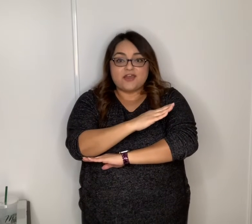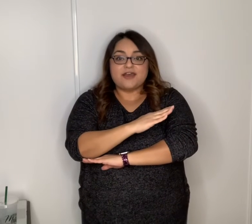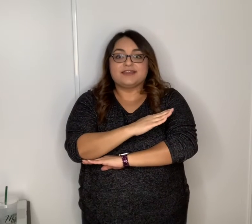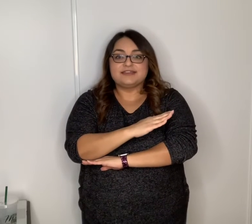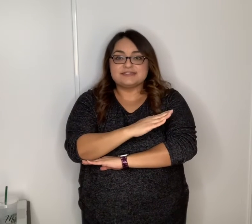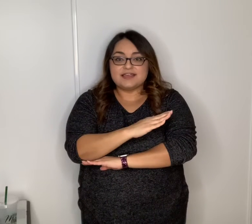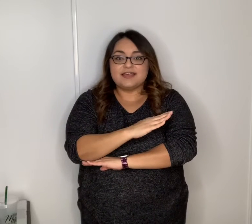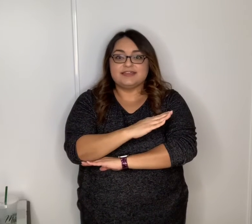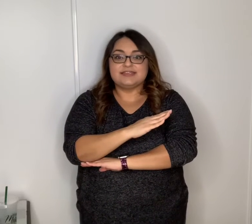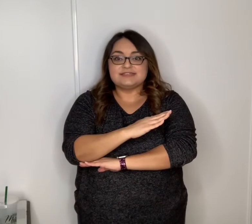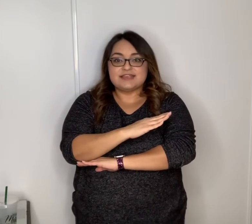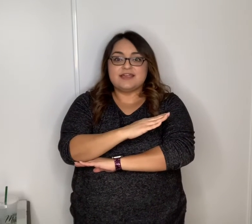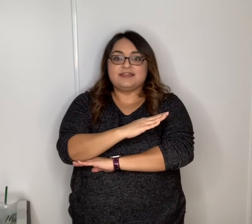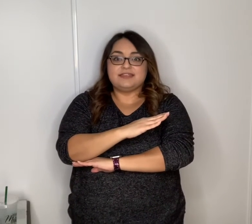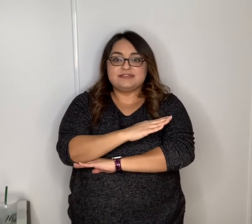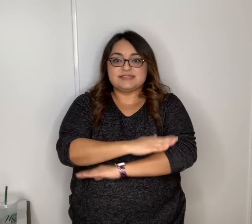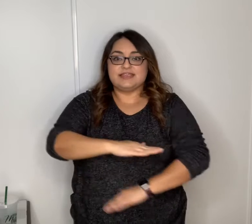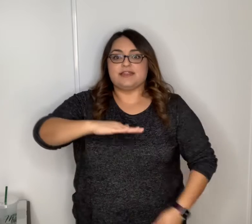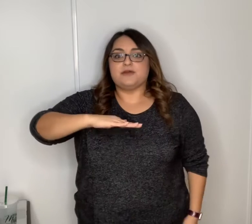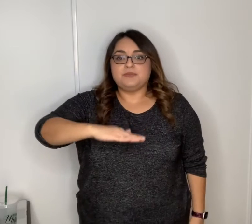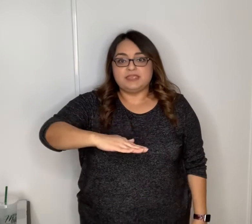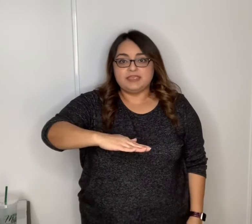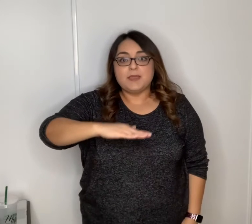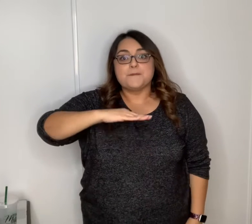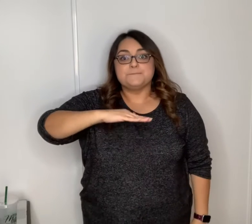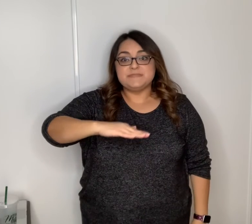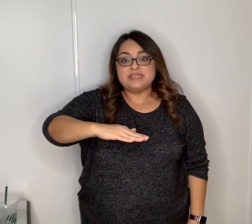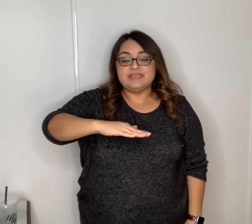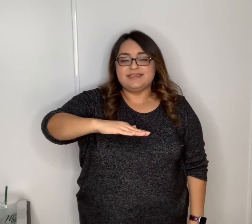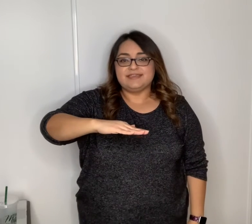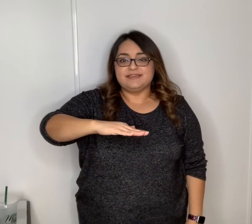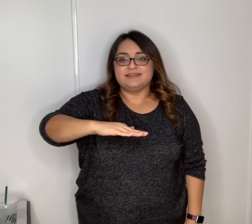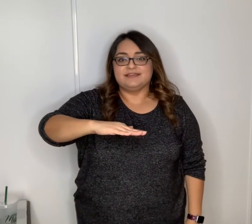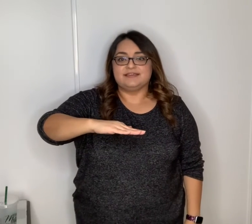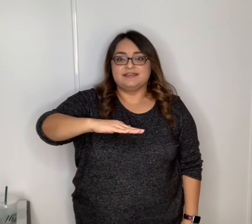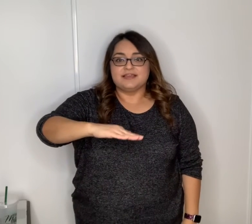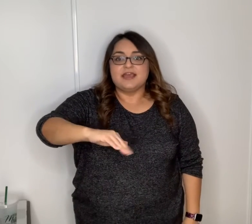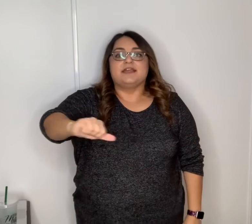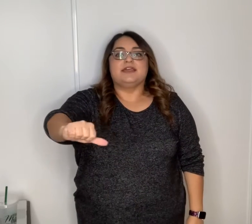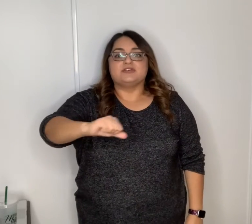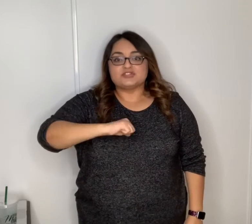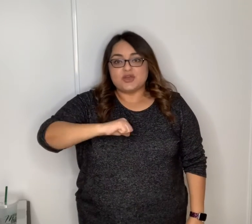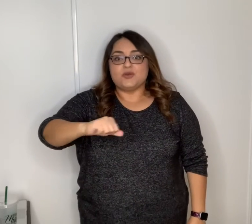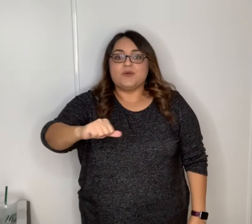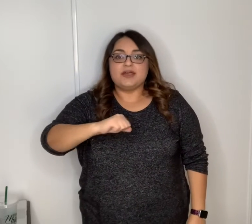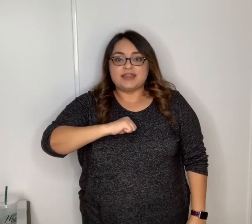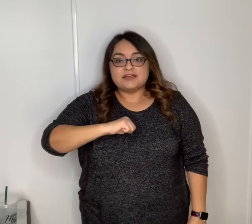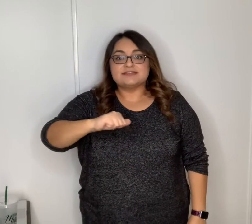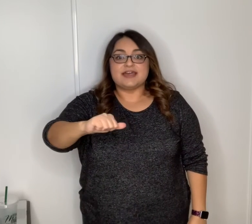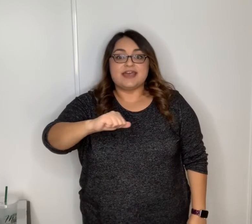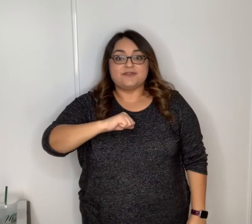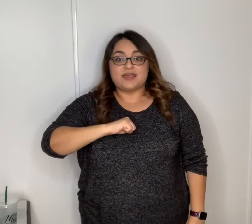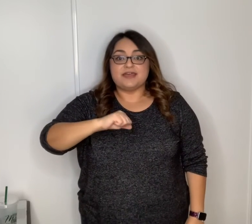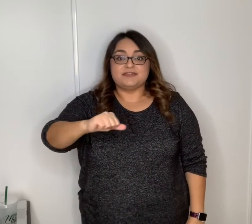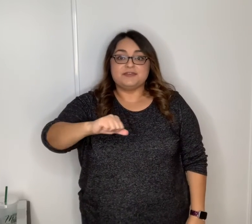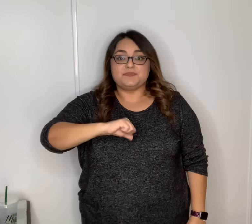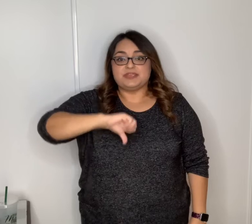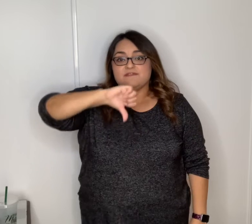on a sunny sunny day no me me there's no one else i'd rather be